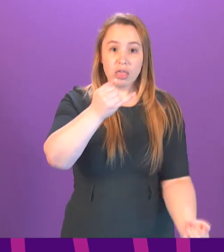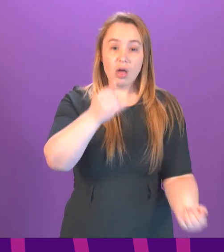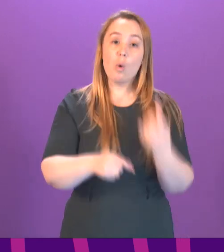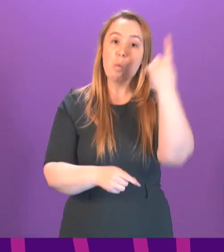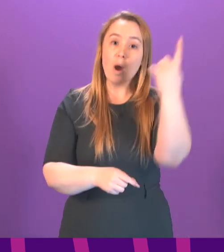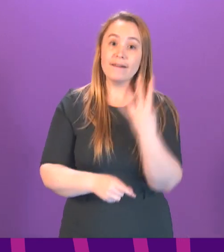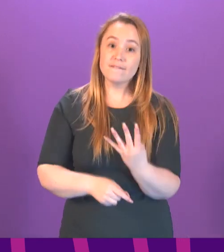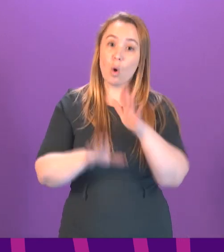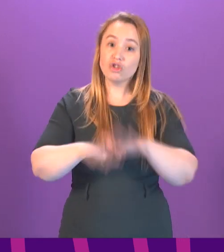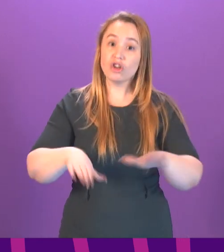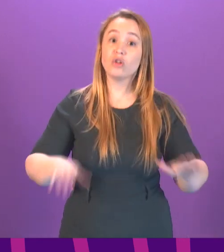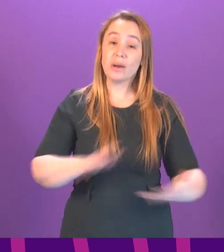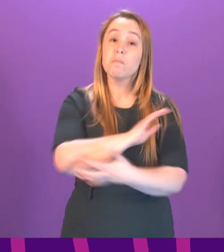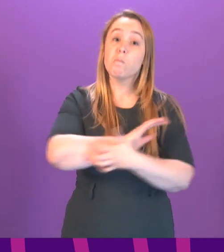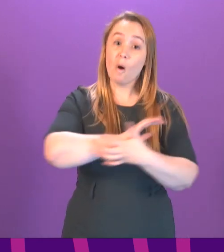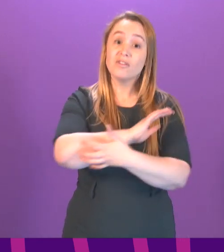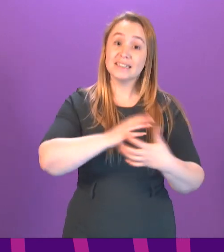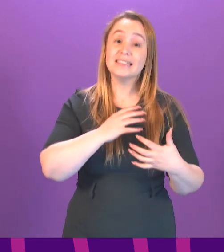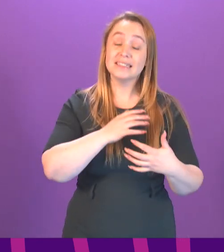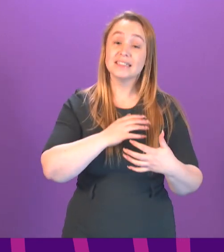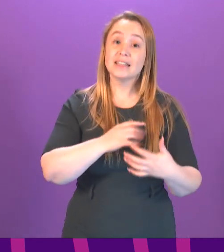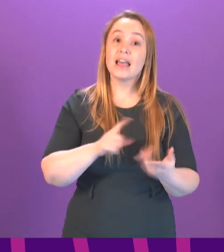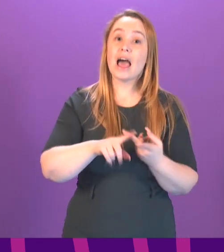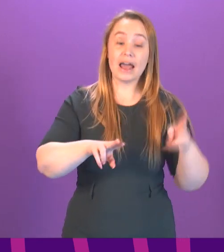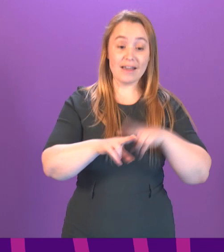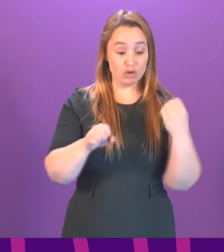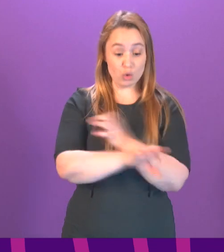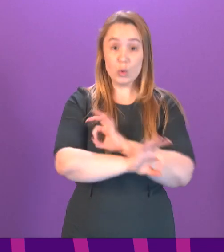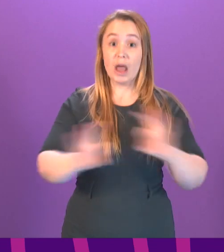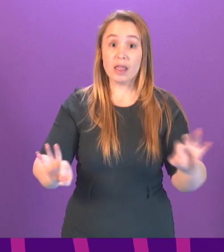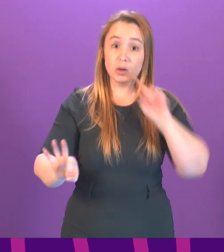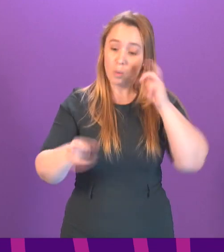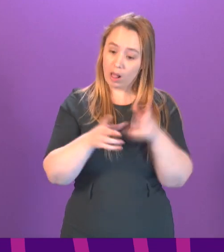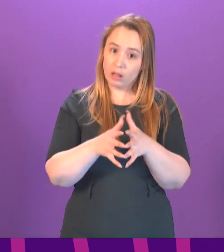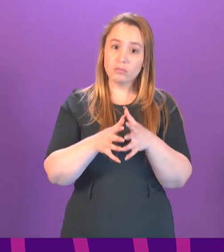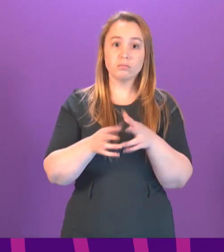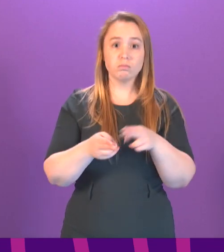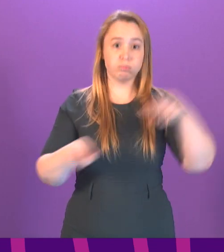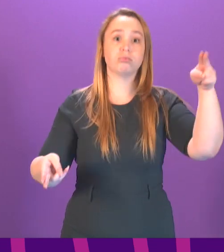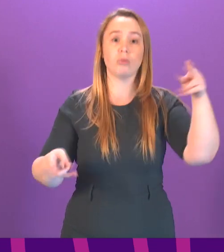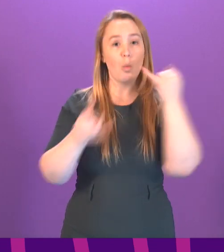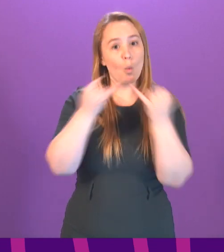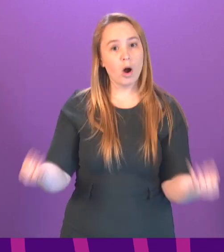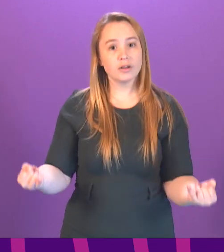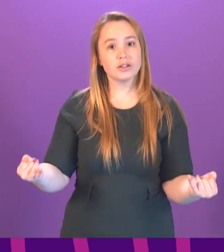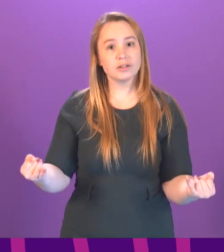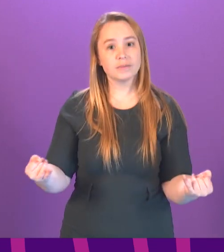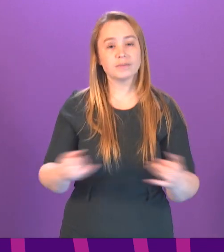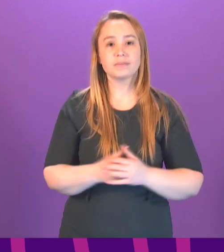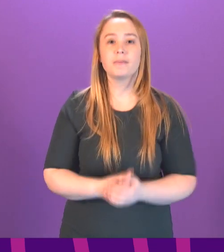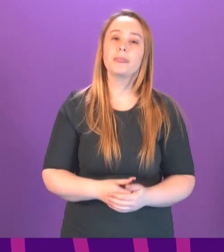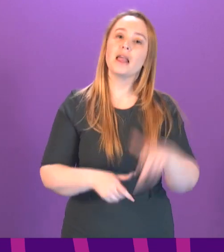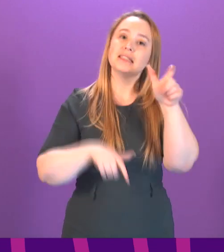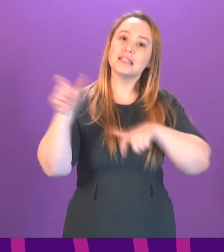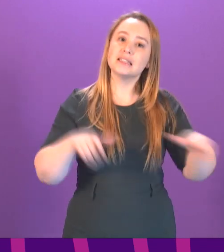live in poverty, and if we don't act, this will rise dramatically. Citizens Advice Scotland has warned about rising